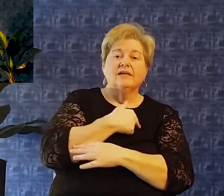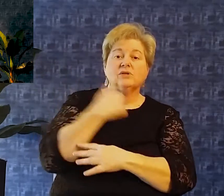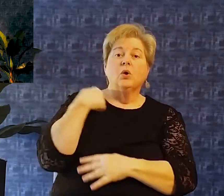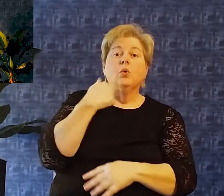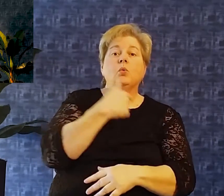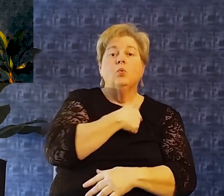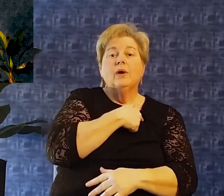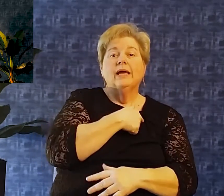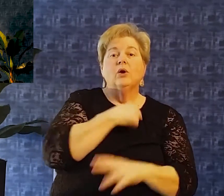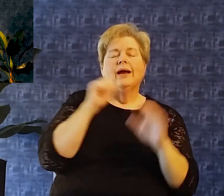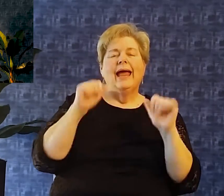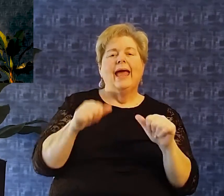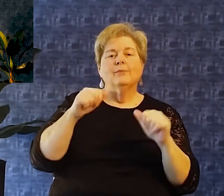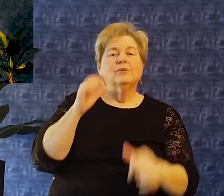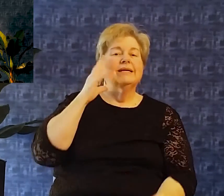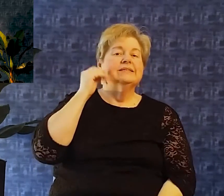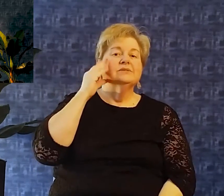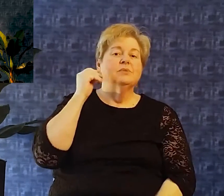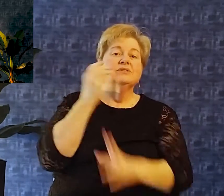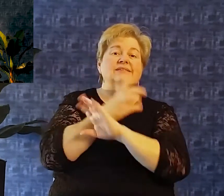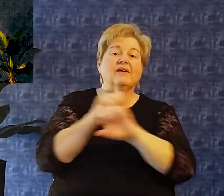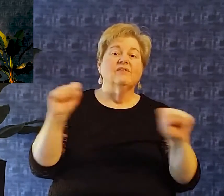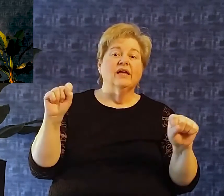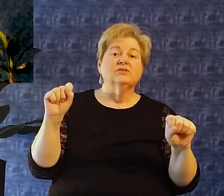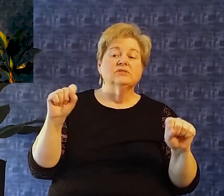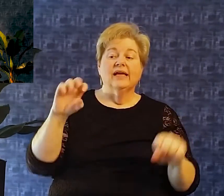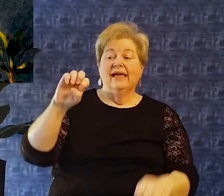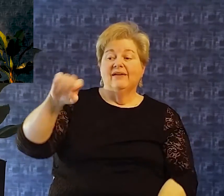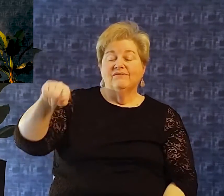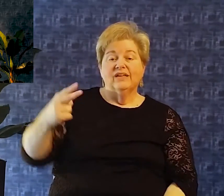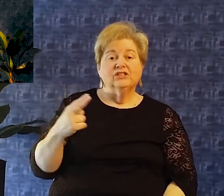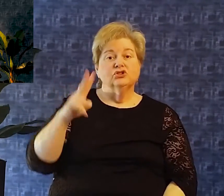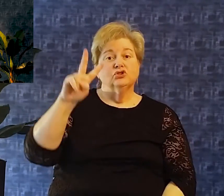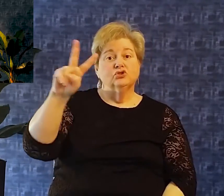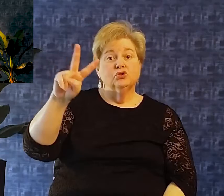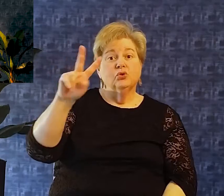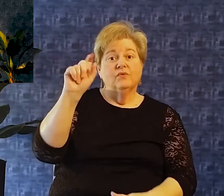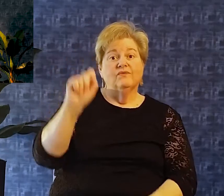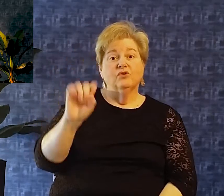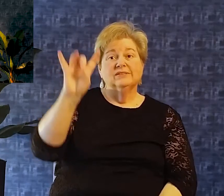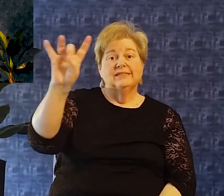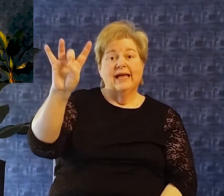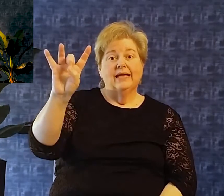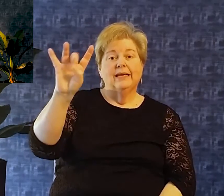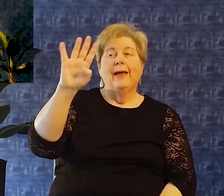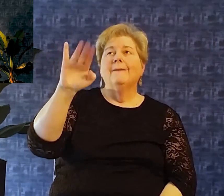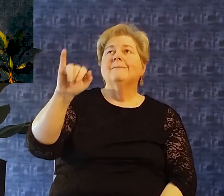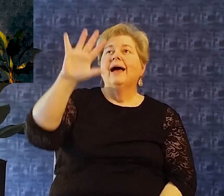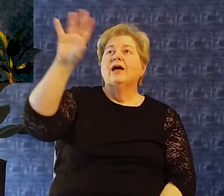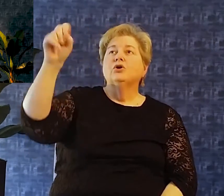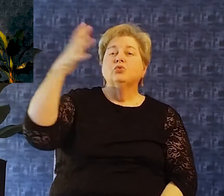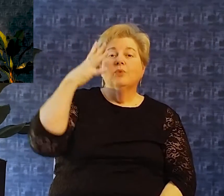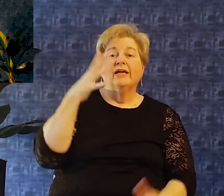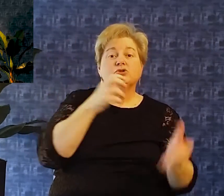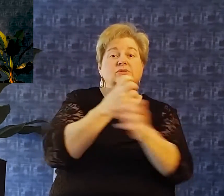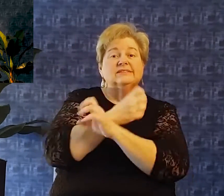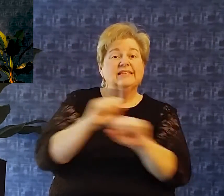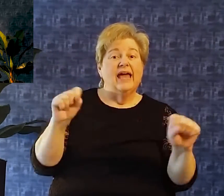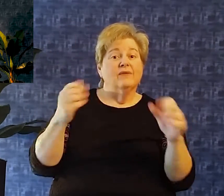by grace you have been saved through faith That it is not of your own doing it is the gift of god That